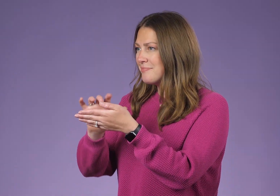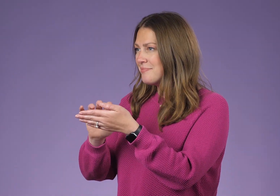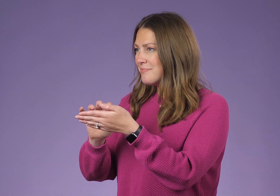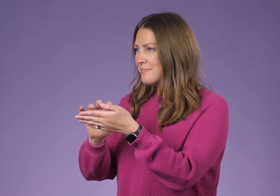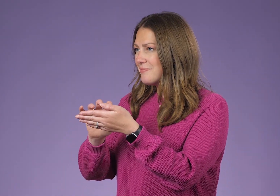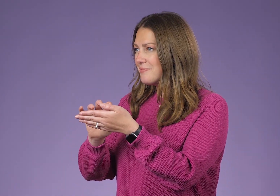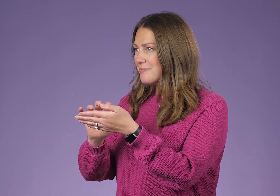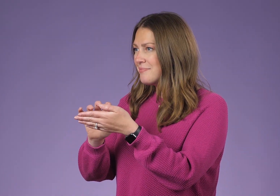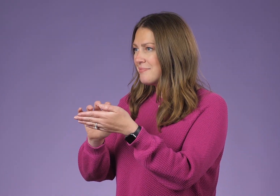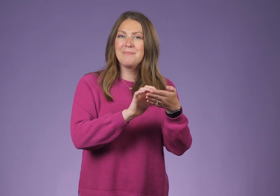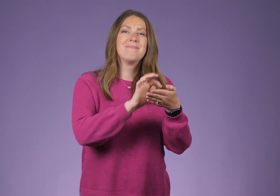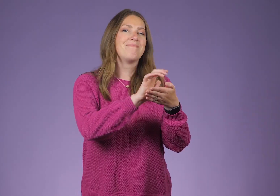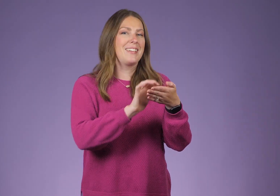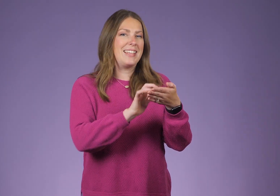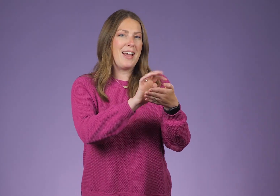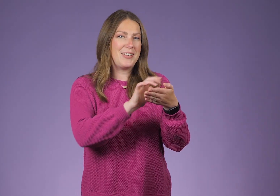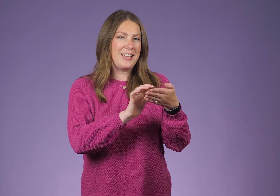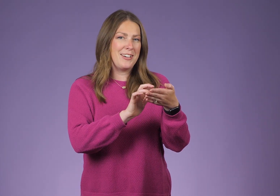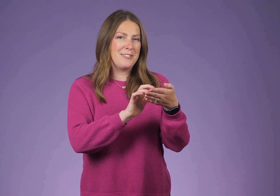in a calculator. Calculator.